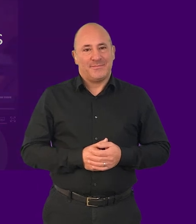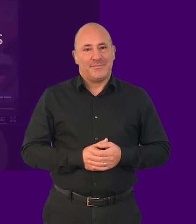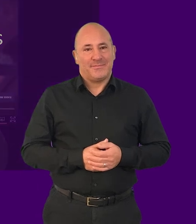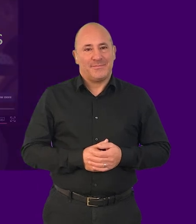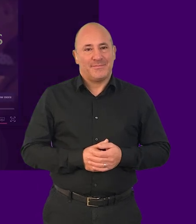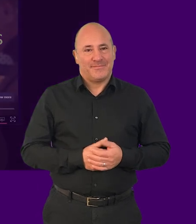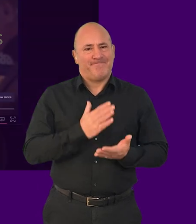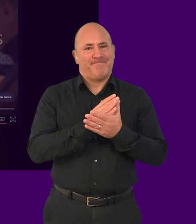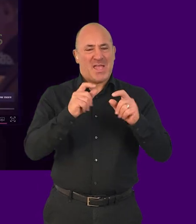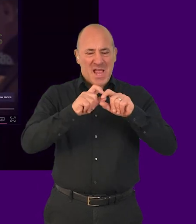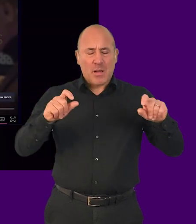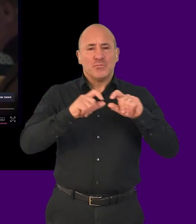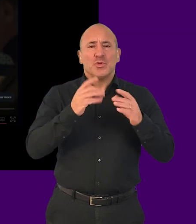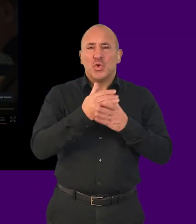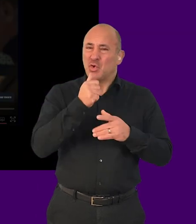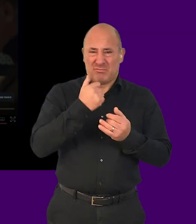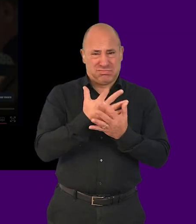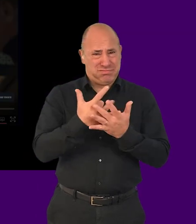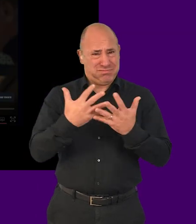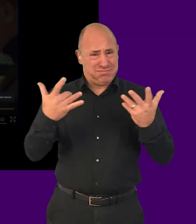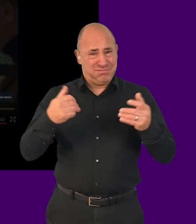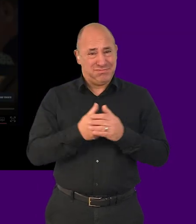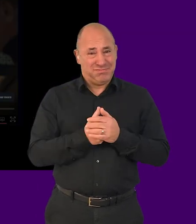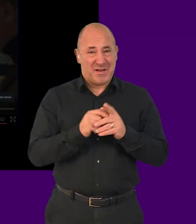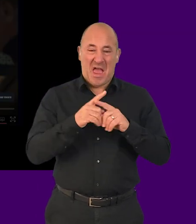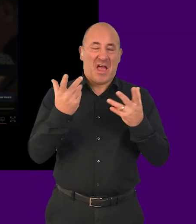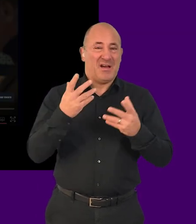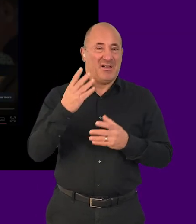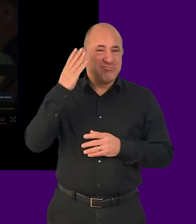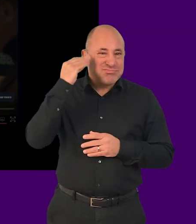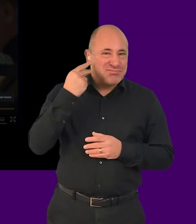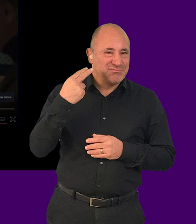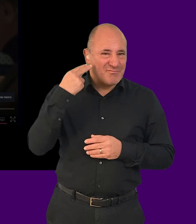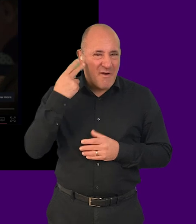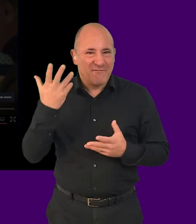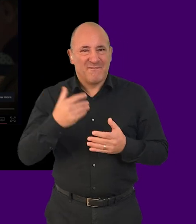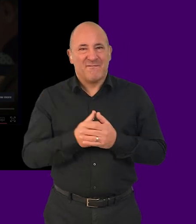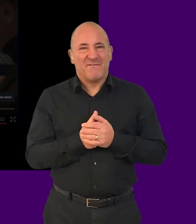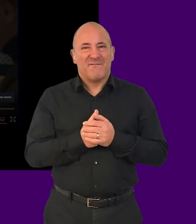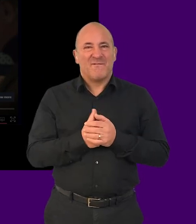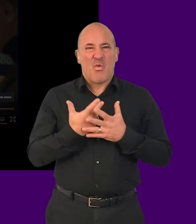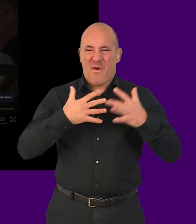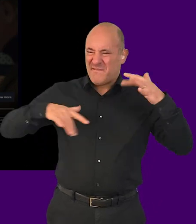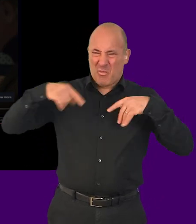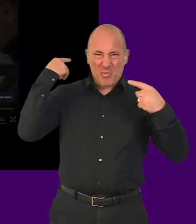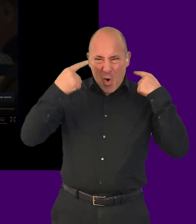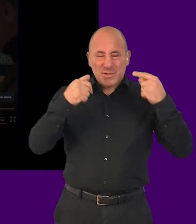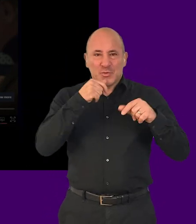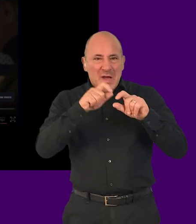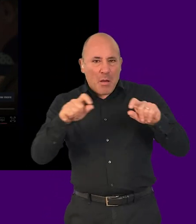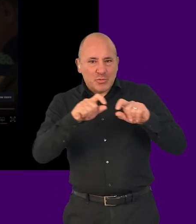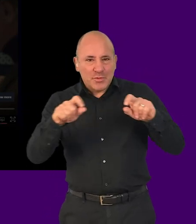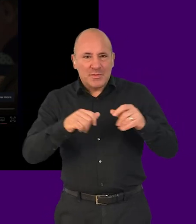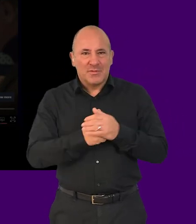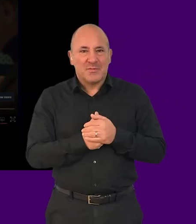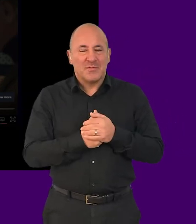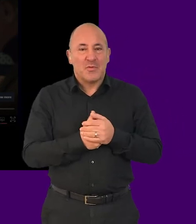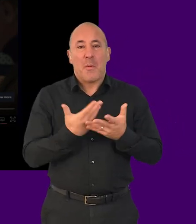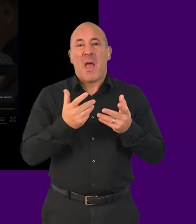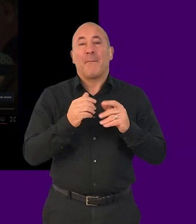Captions are used by many people. People who have hearing disabilities. People who are in a noisy environment. People whose